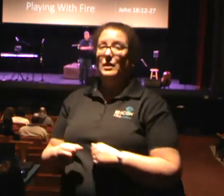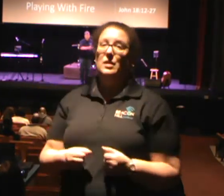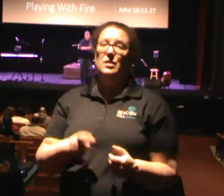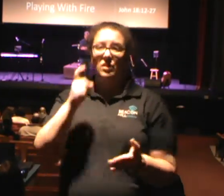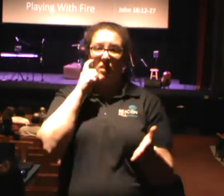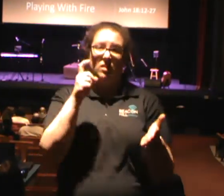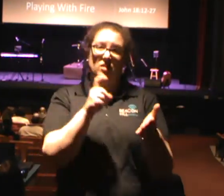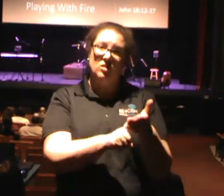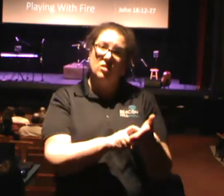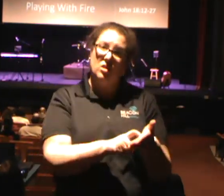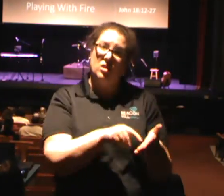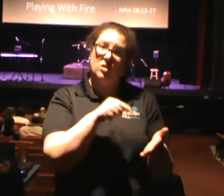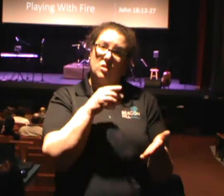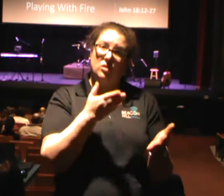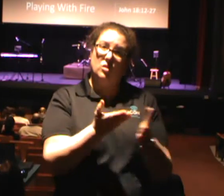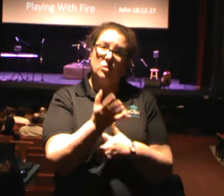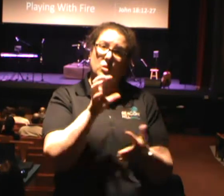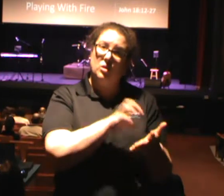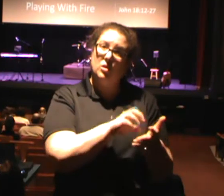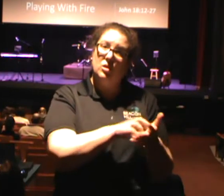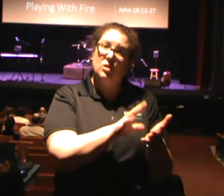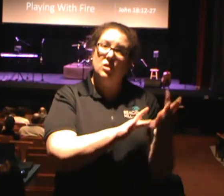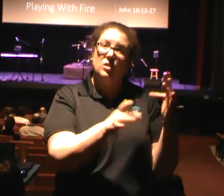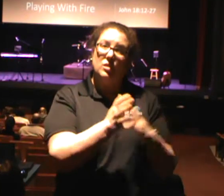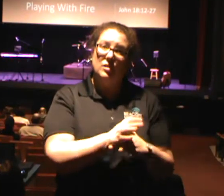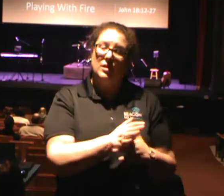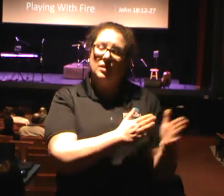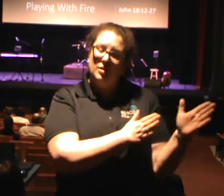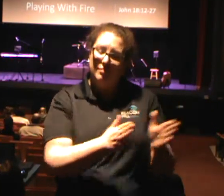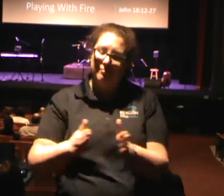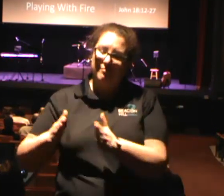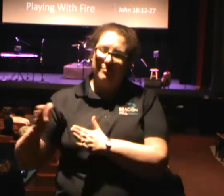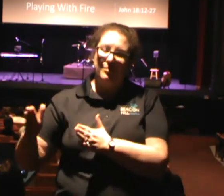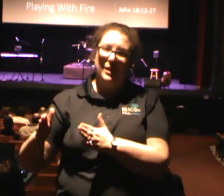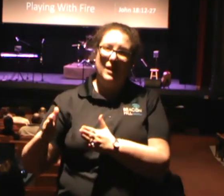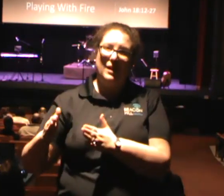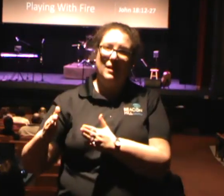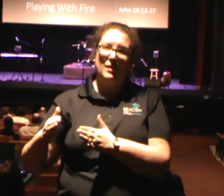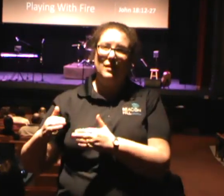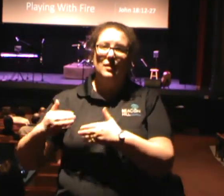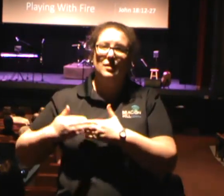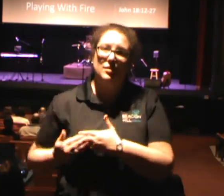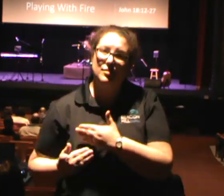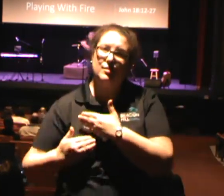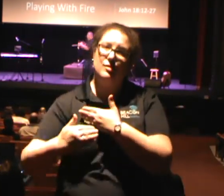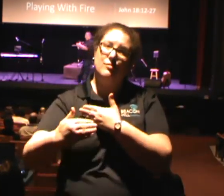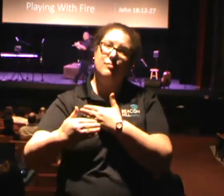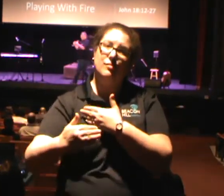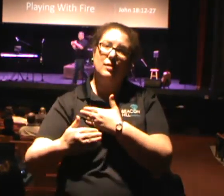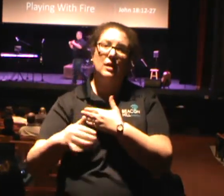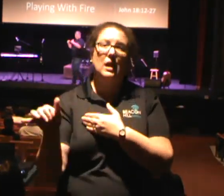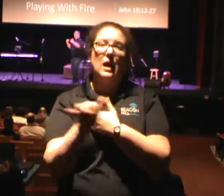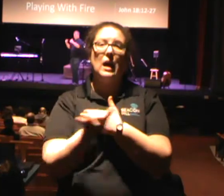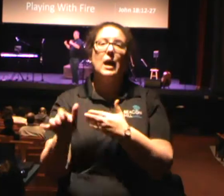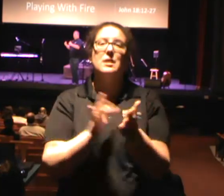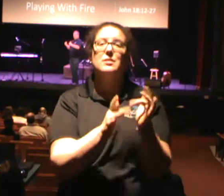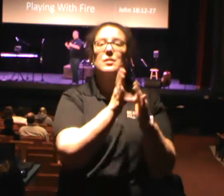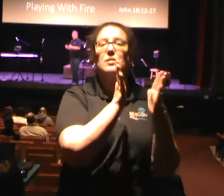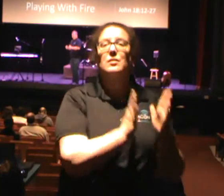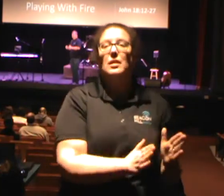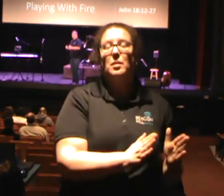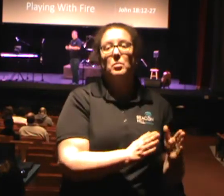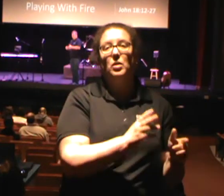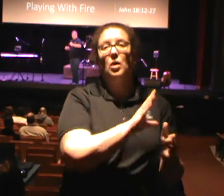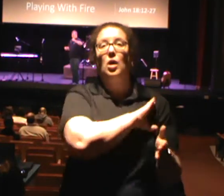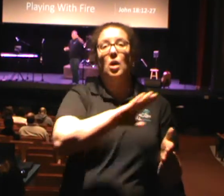scripture literally how Jesus' plan is going forth. But yet, as a disciple of Christ, we have to guard